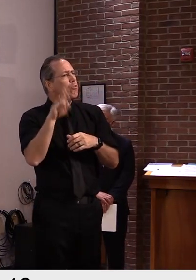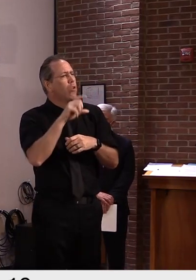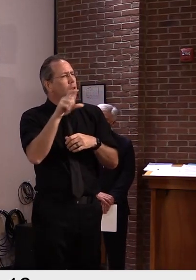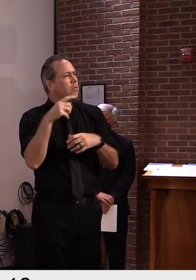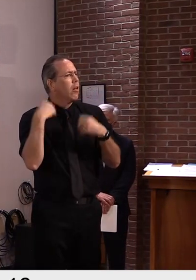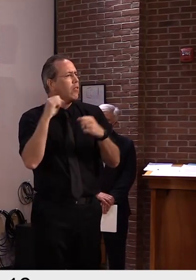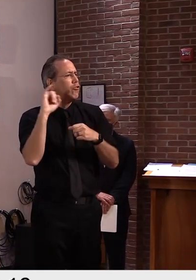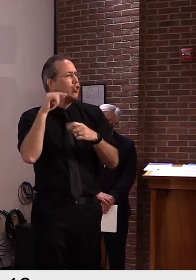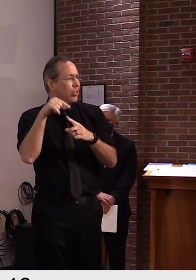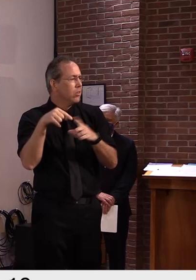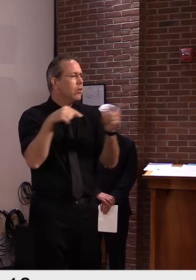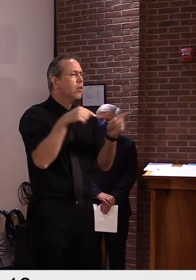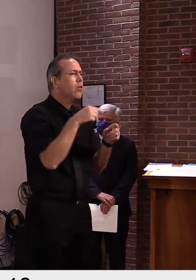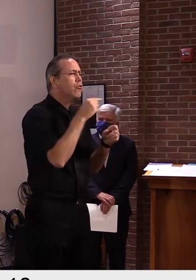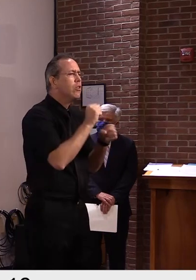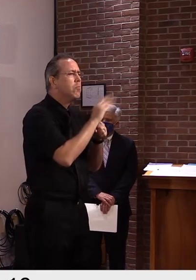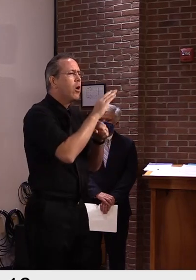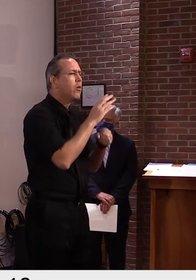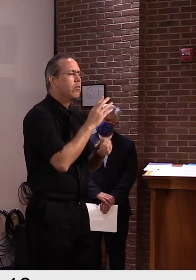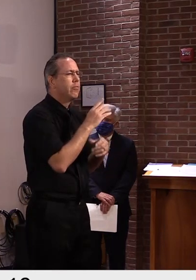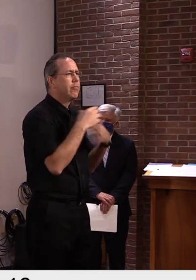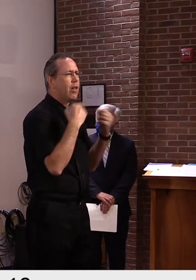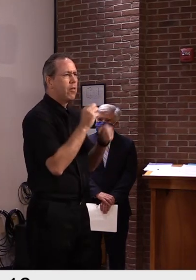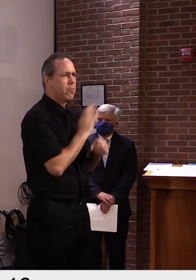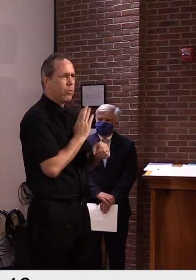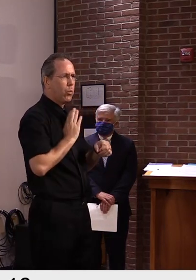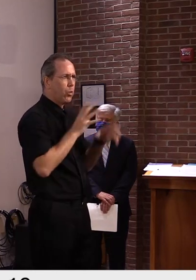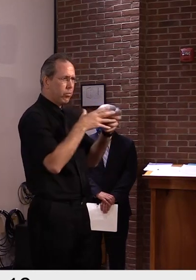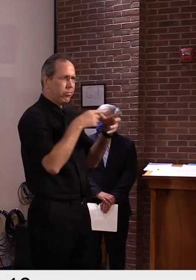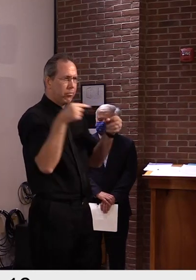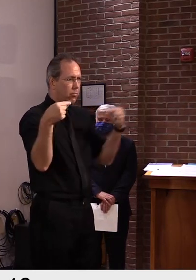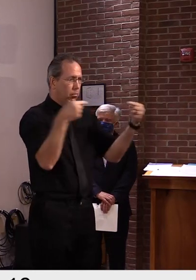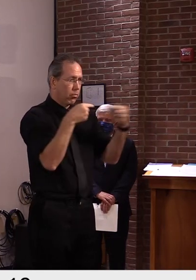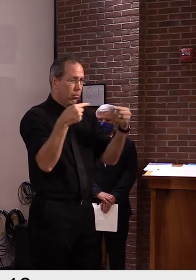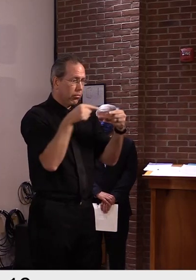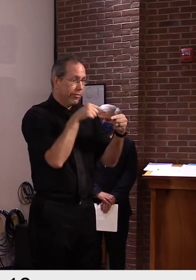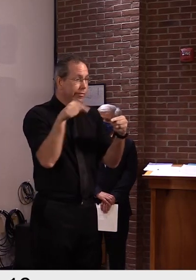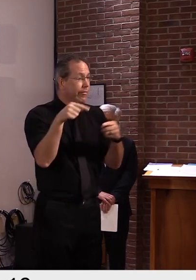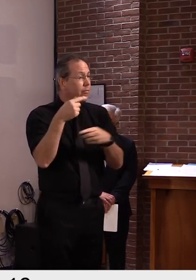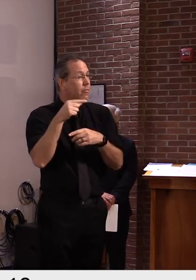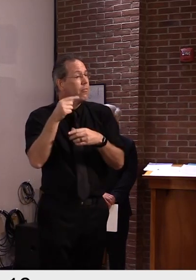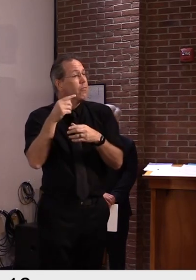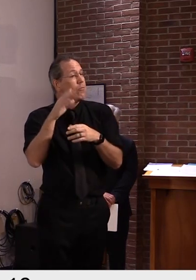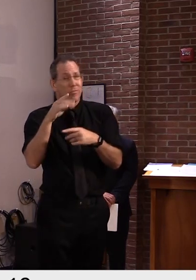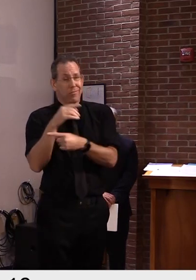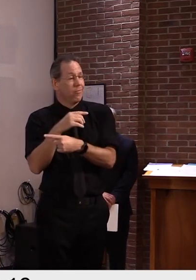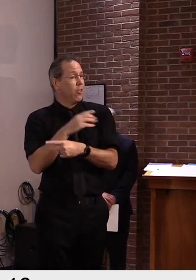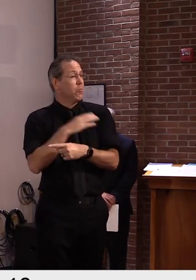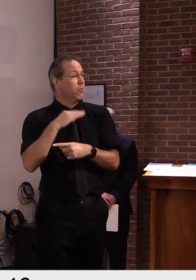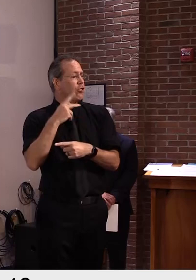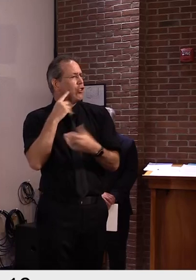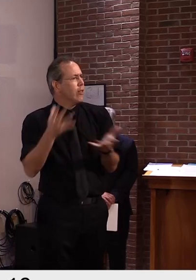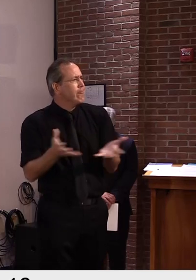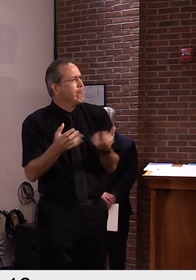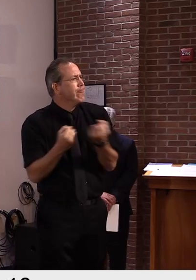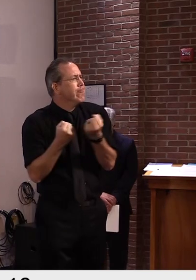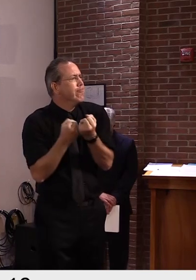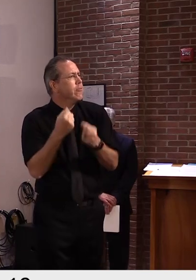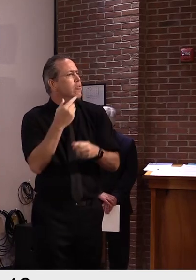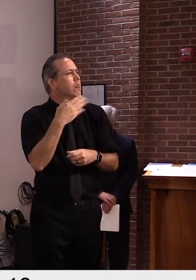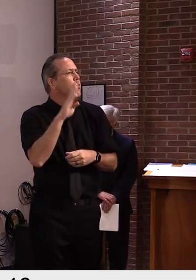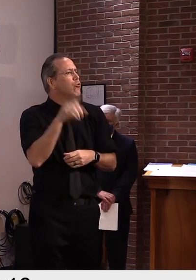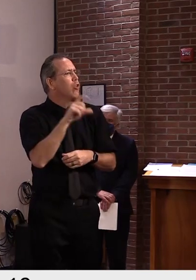I'm good, Mike. I'm sorry. I just, I think that's just the most critical question out there. Yeah, it's a good question and really, um,